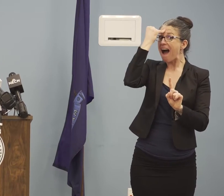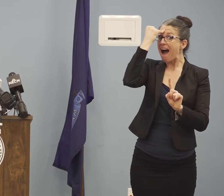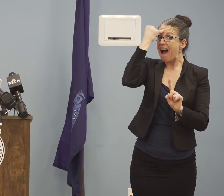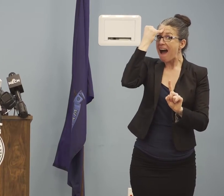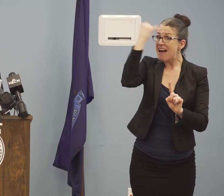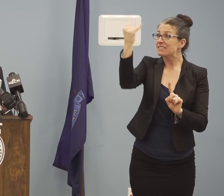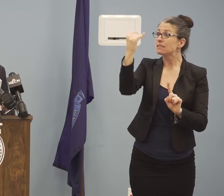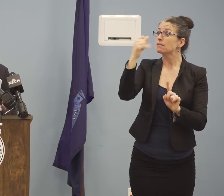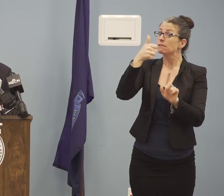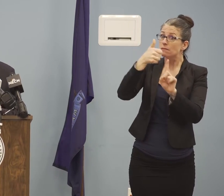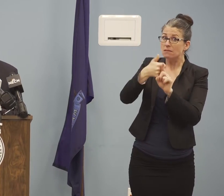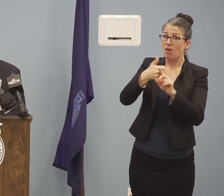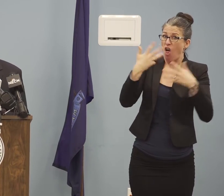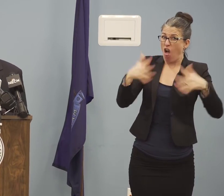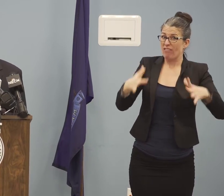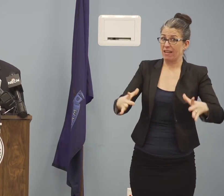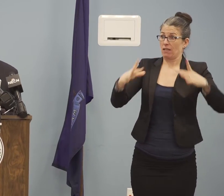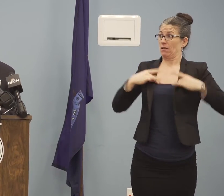can be tested?